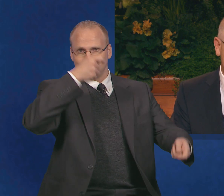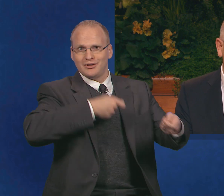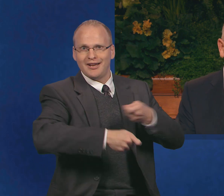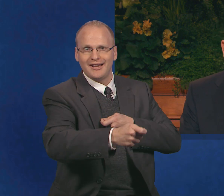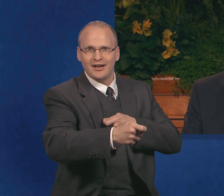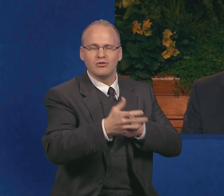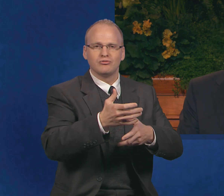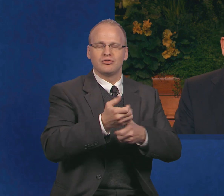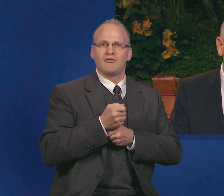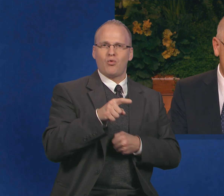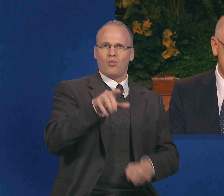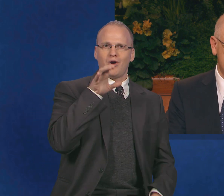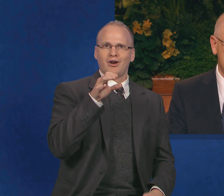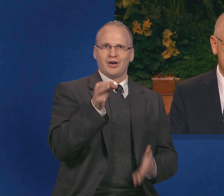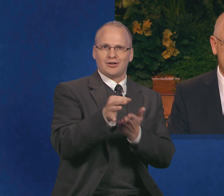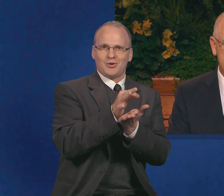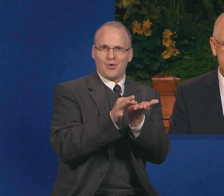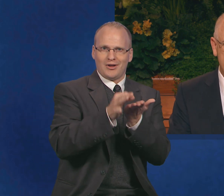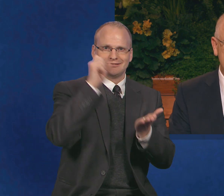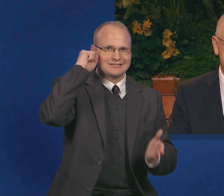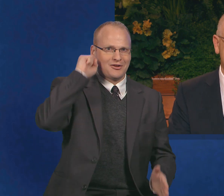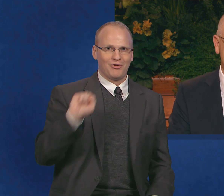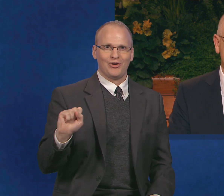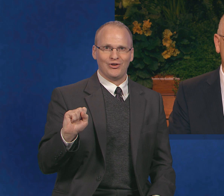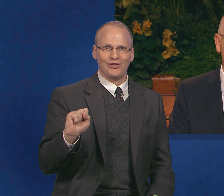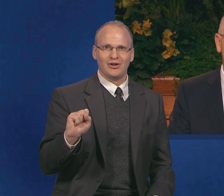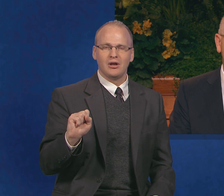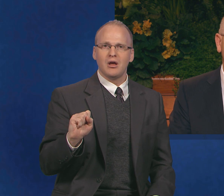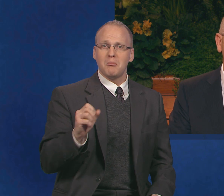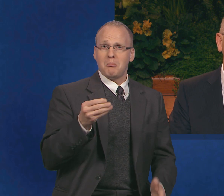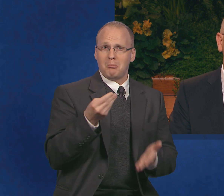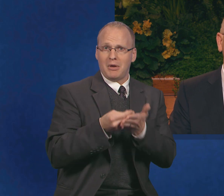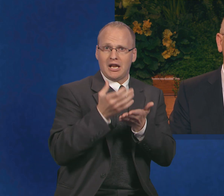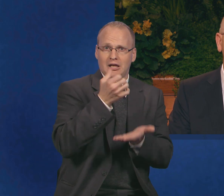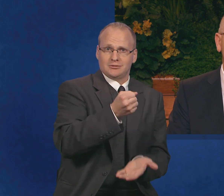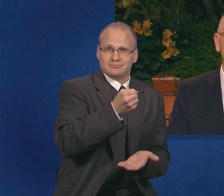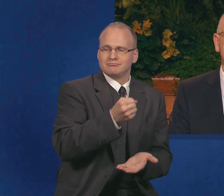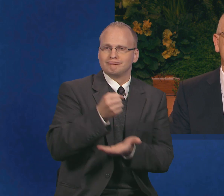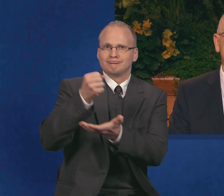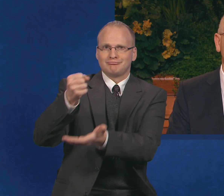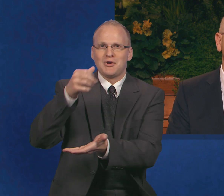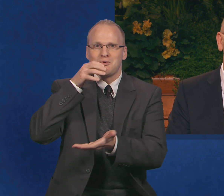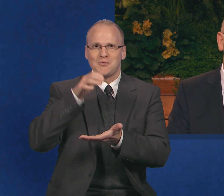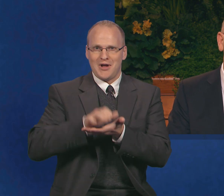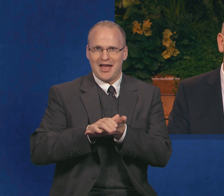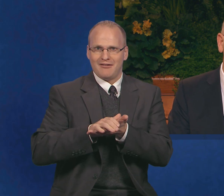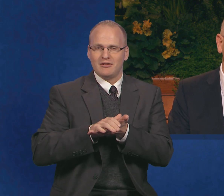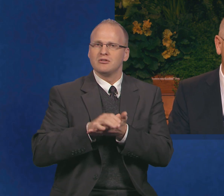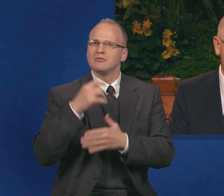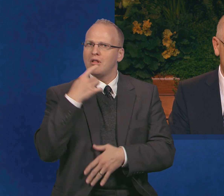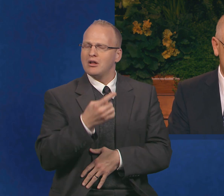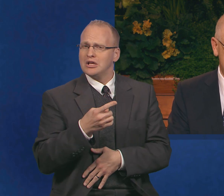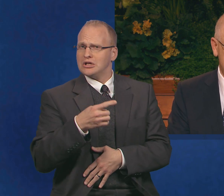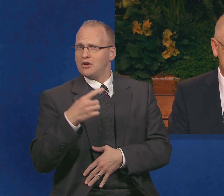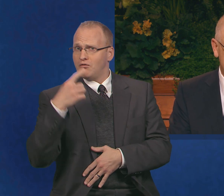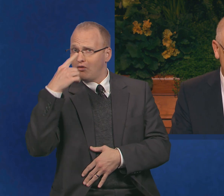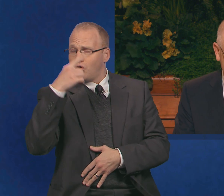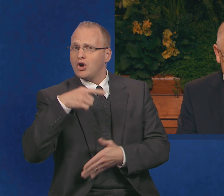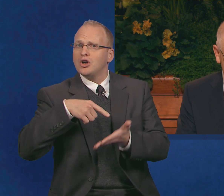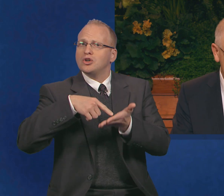gave the money to Ida with instructions that was to be used to cover the upcoming school expenses of the children. Ida was